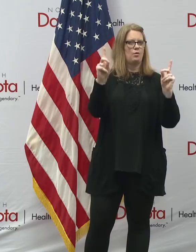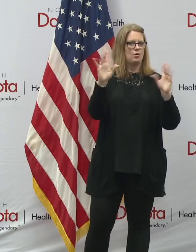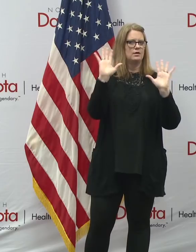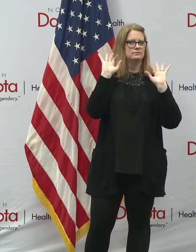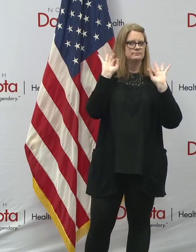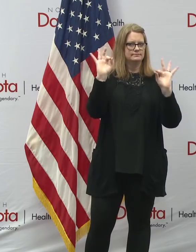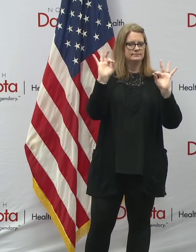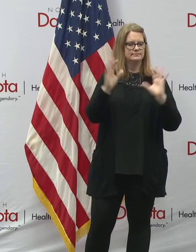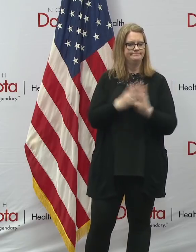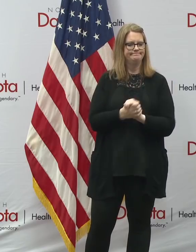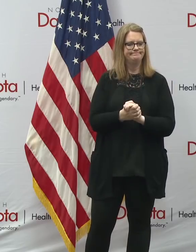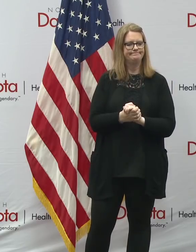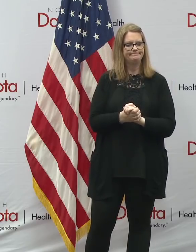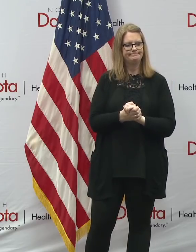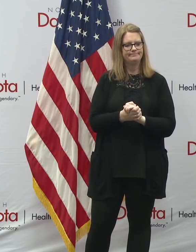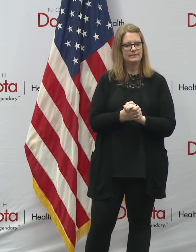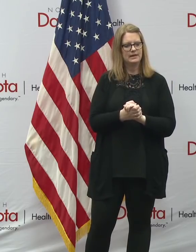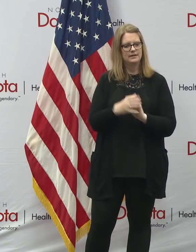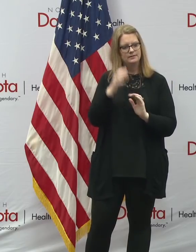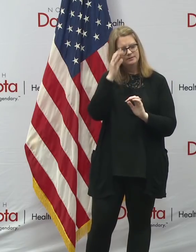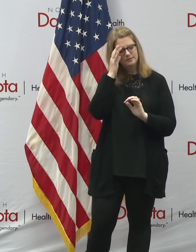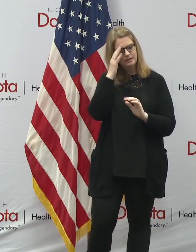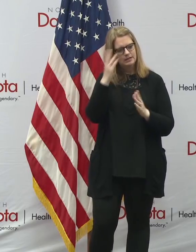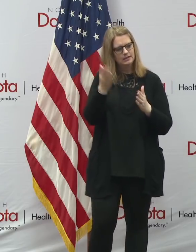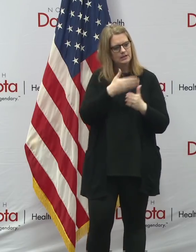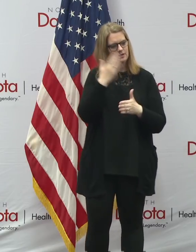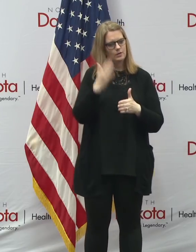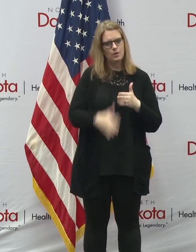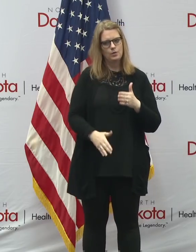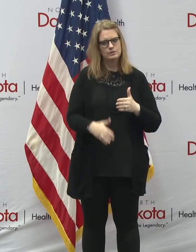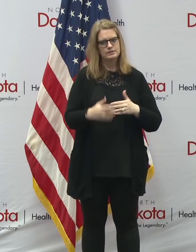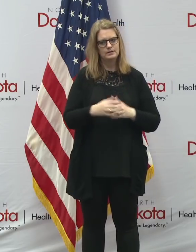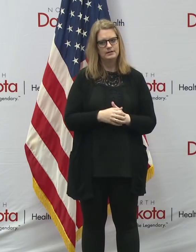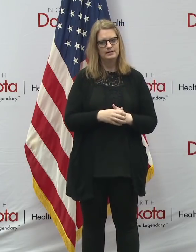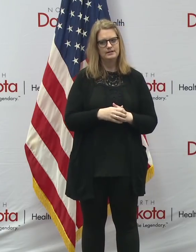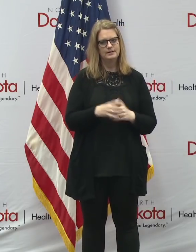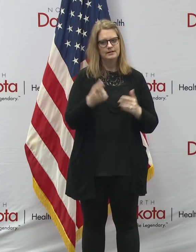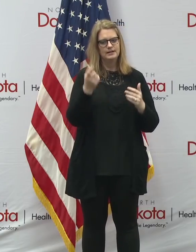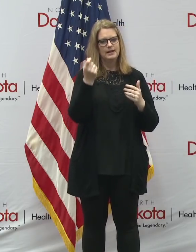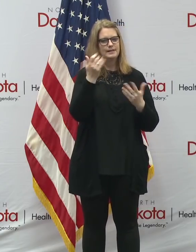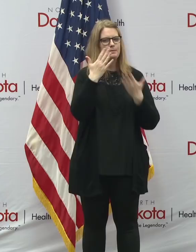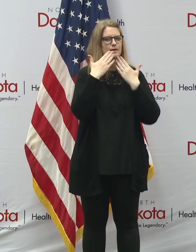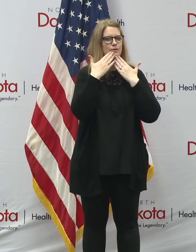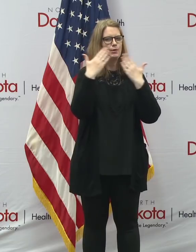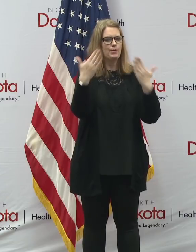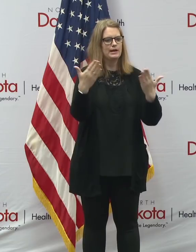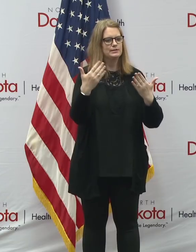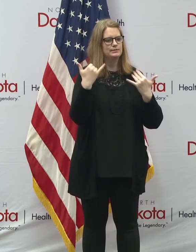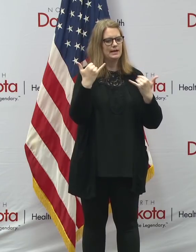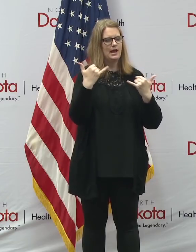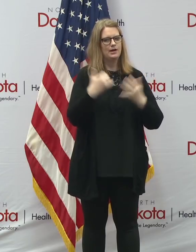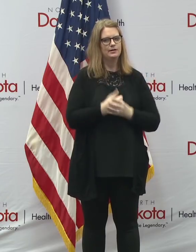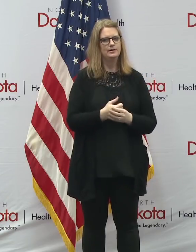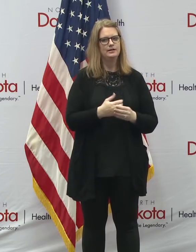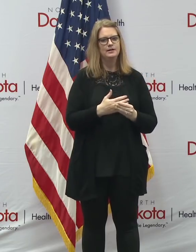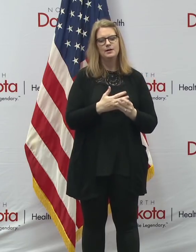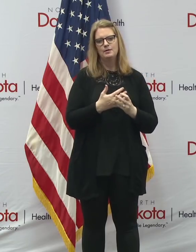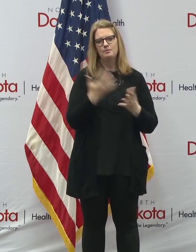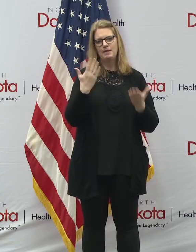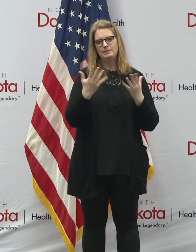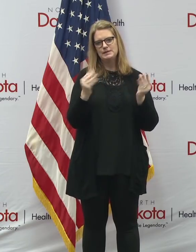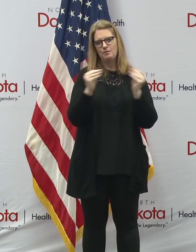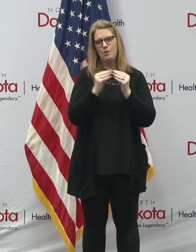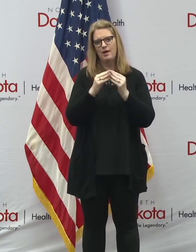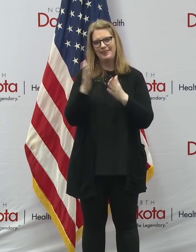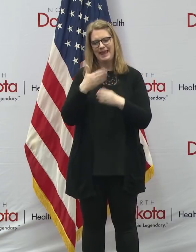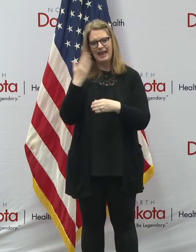the great work. And as we close with a little gratitude right now and maybe some more at the end after questions.